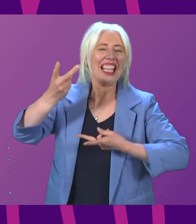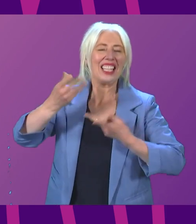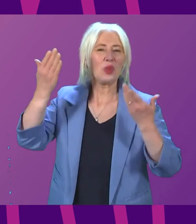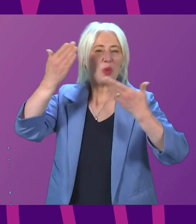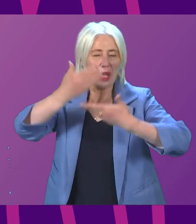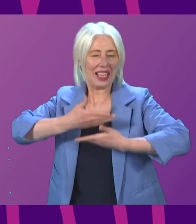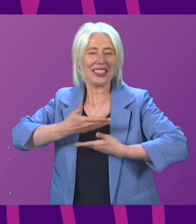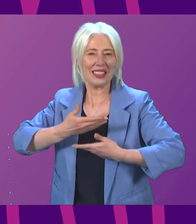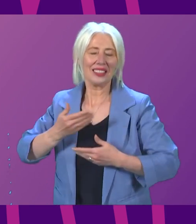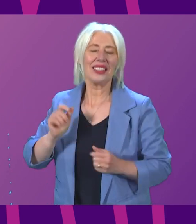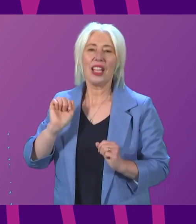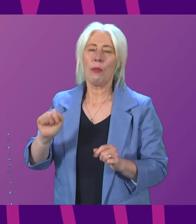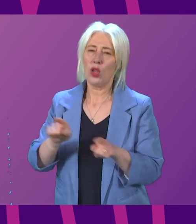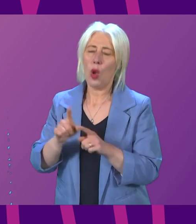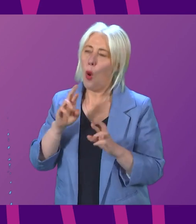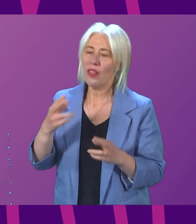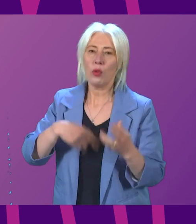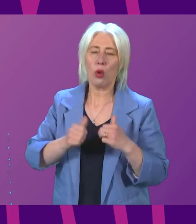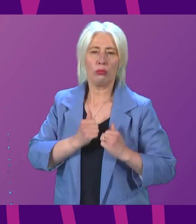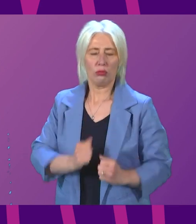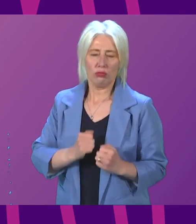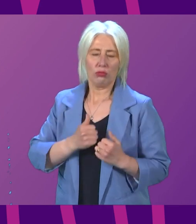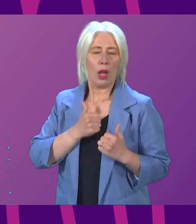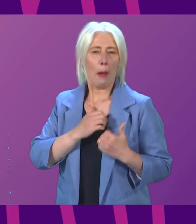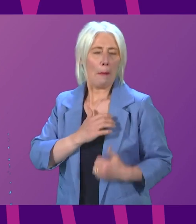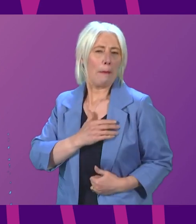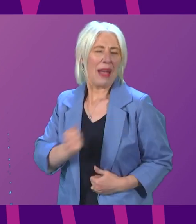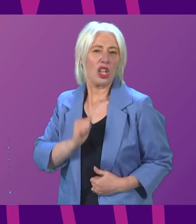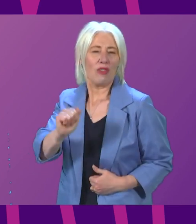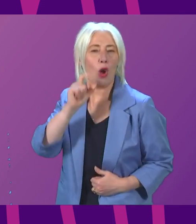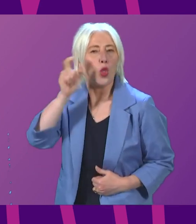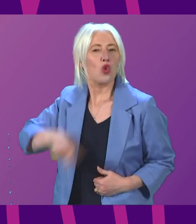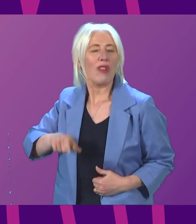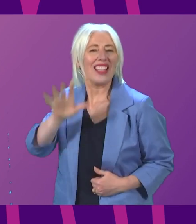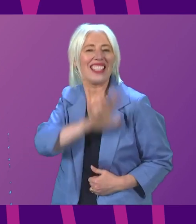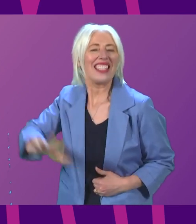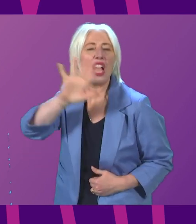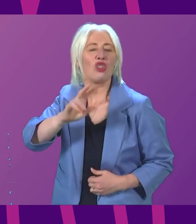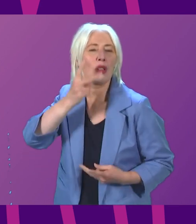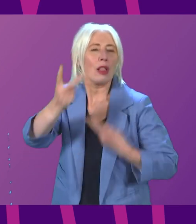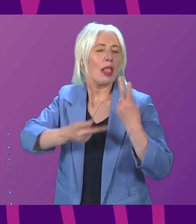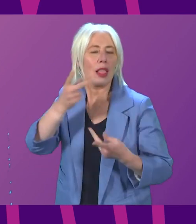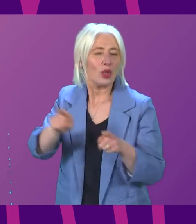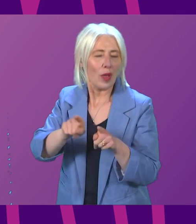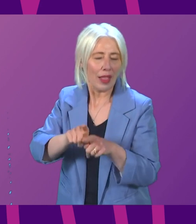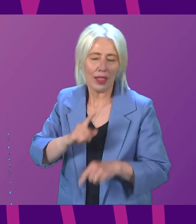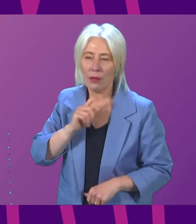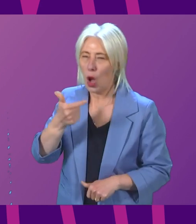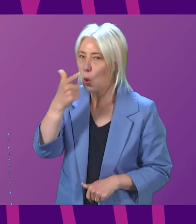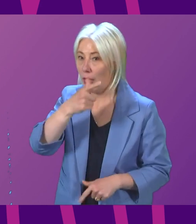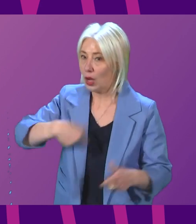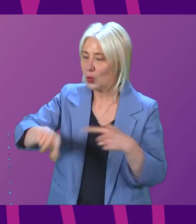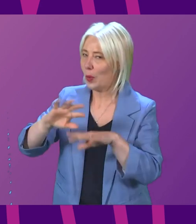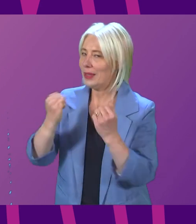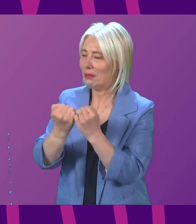we also stand and show real passion for the Ukraine national anthem as well this evening. But good luck to Steve and to the team.